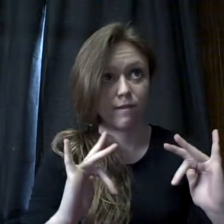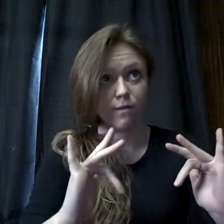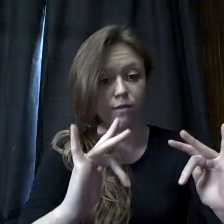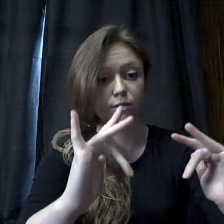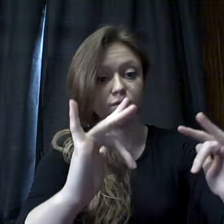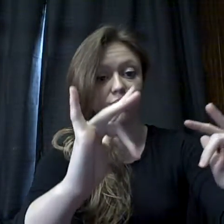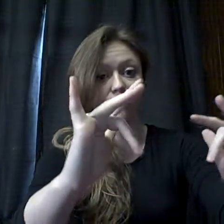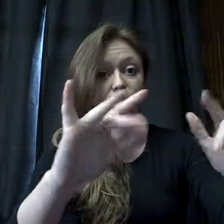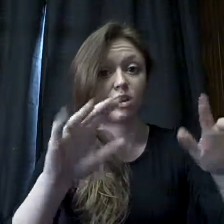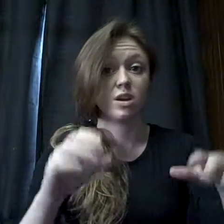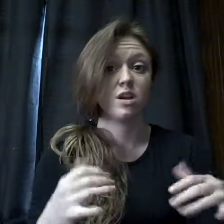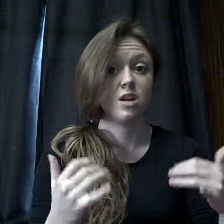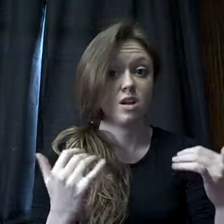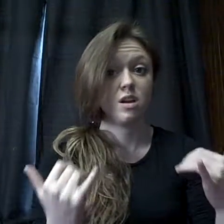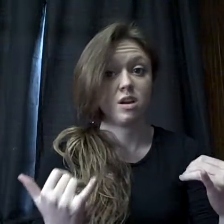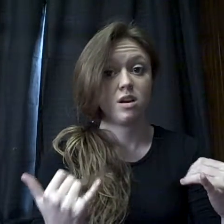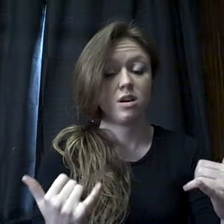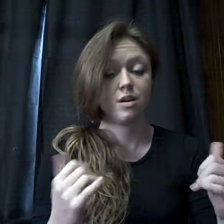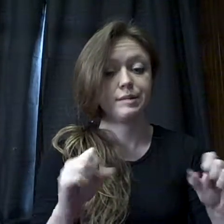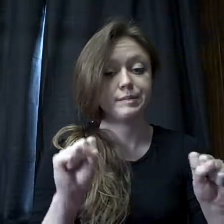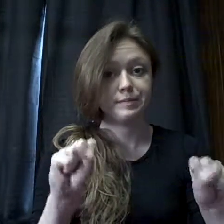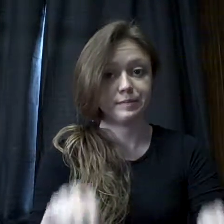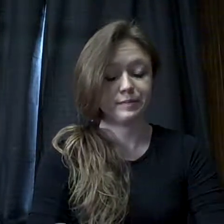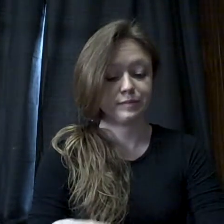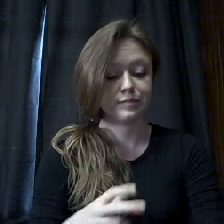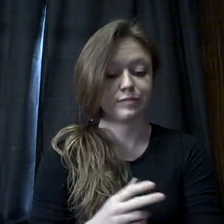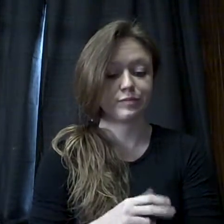It's a nice to make a new I'm going to new life!